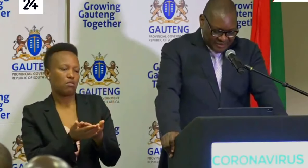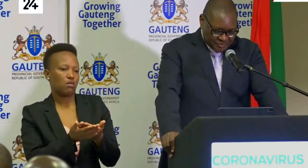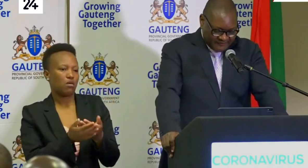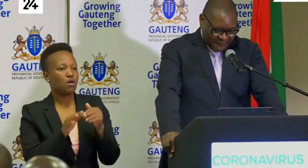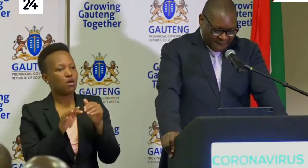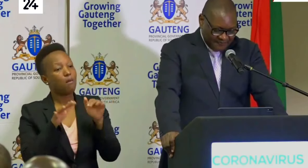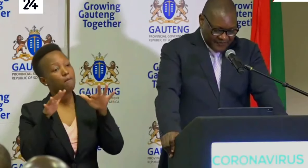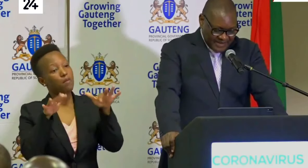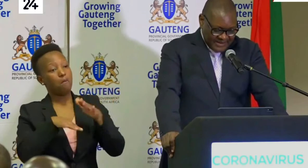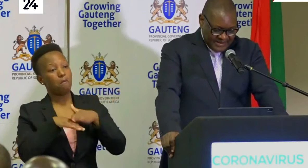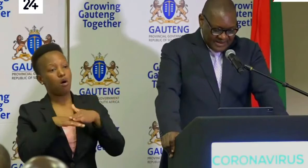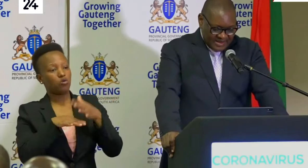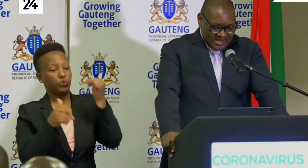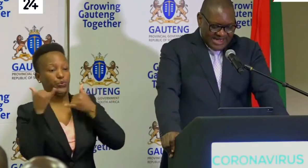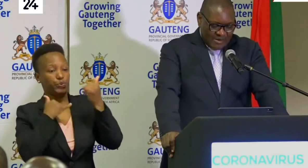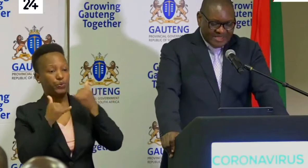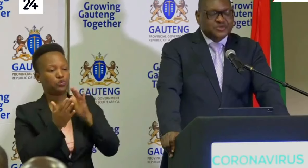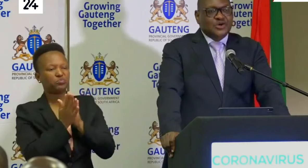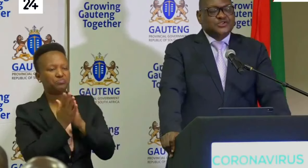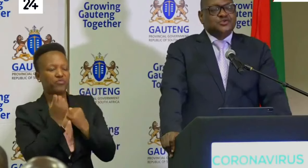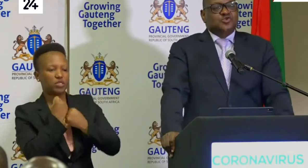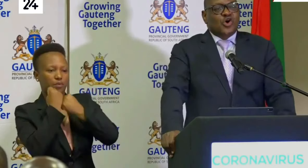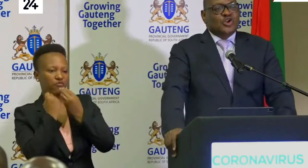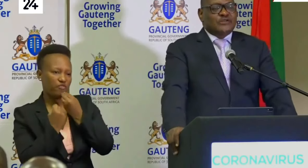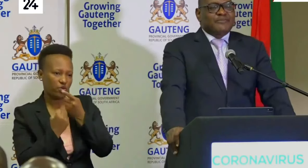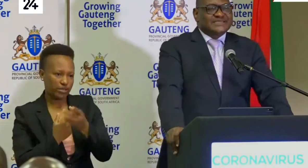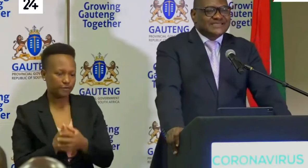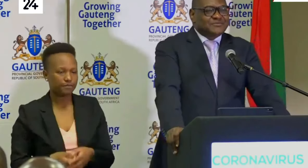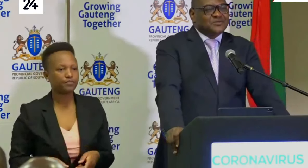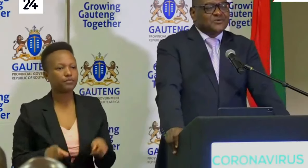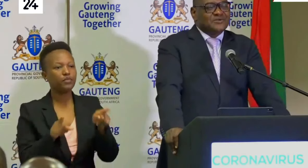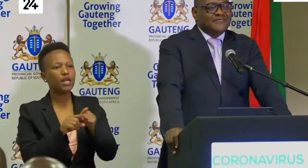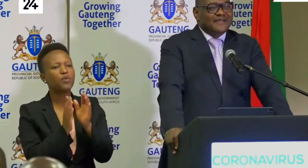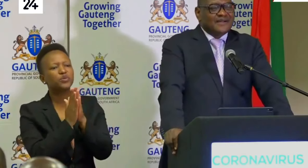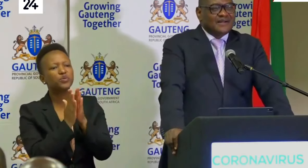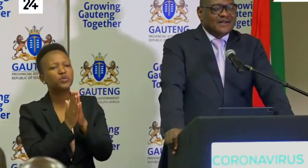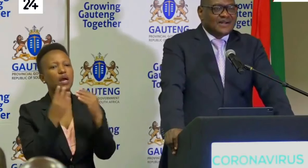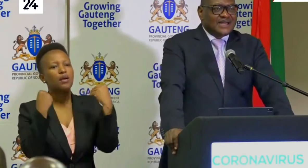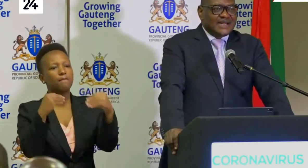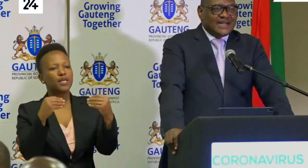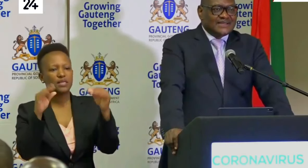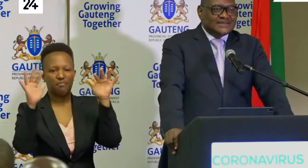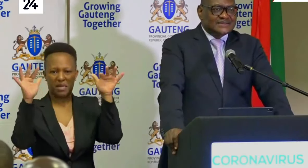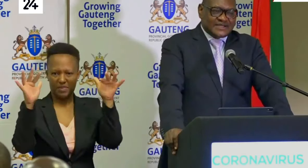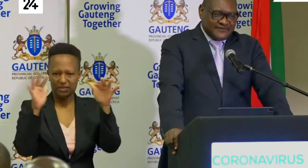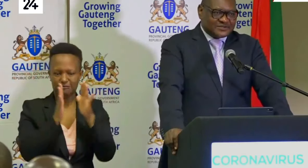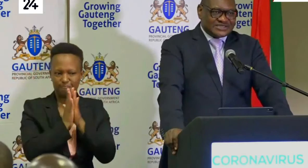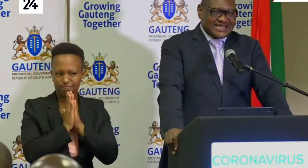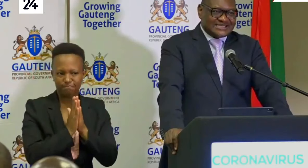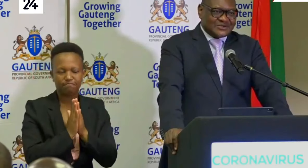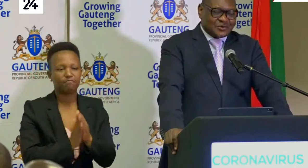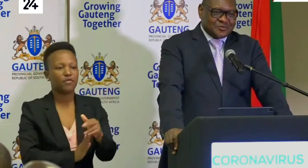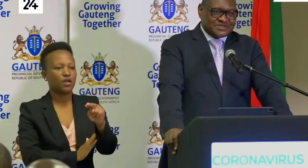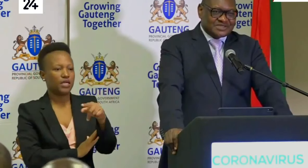be coming to the fore. I want to continue to call on business people and civil